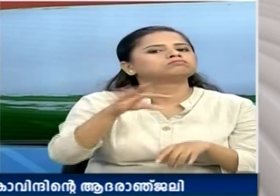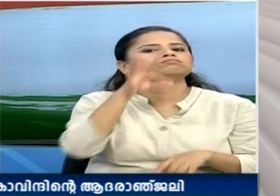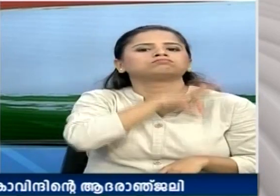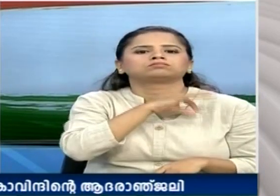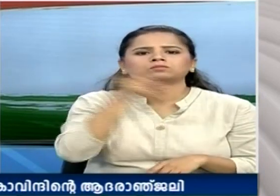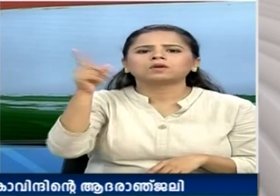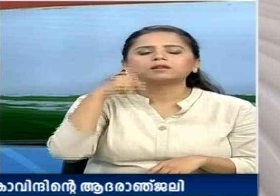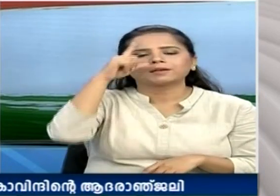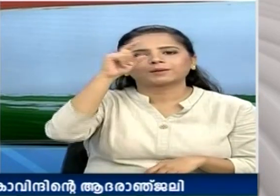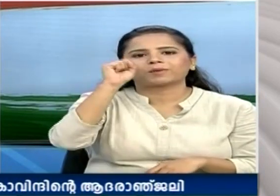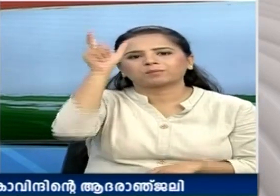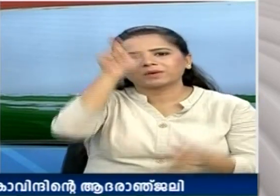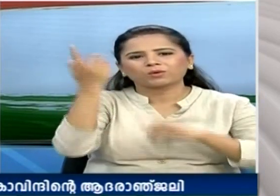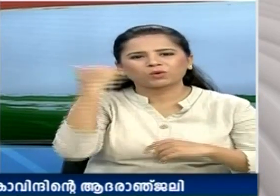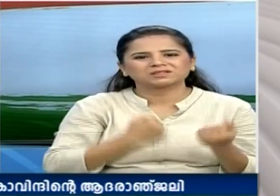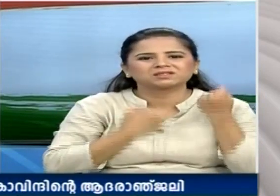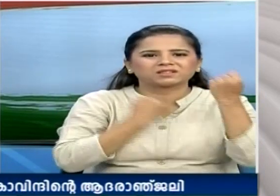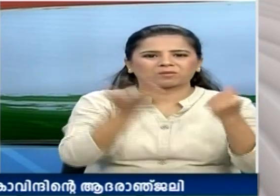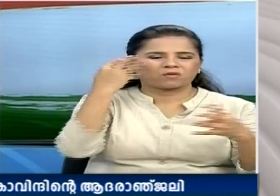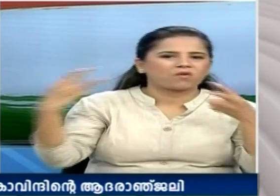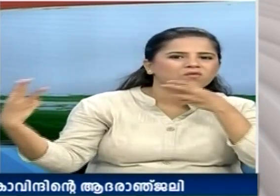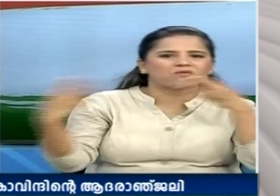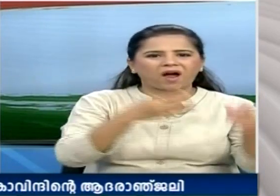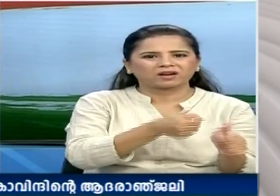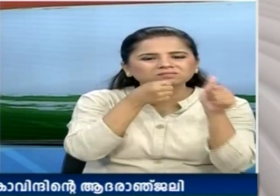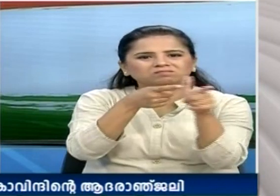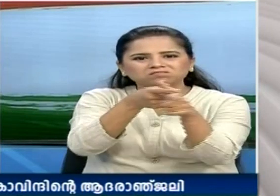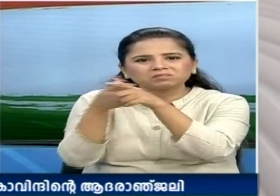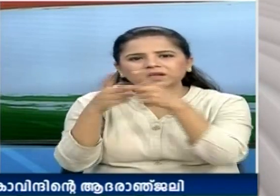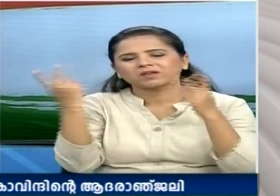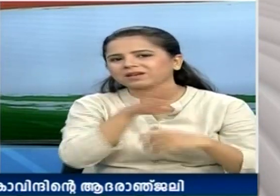gratitude the sacrifices of the countless freedom fighters and revolutionaries.